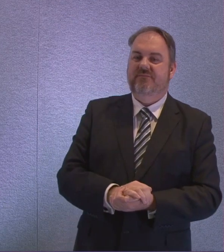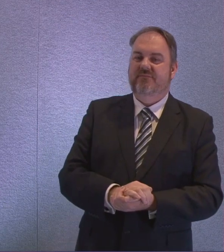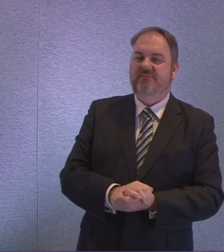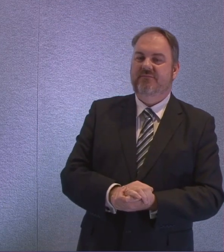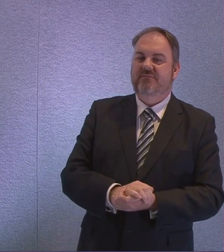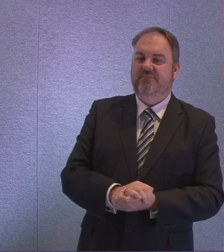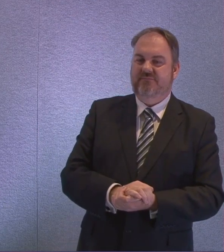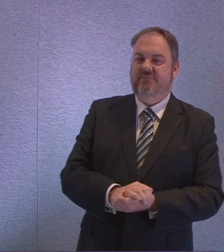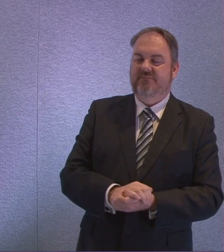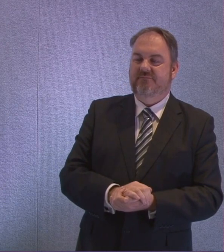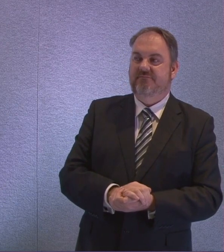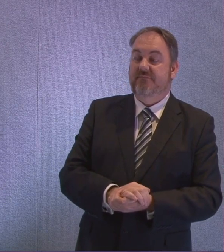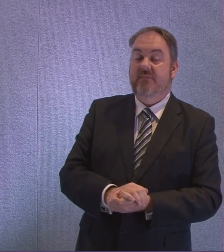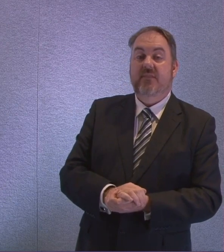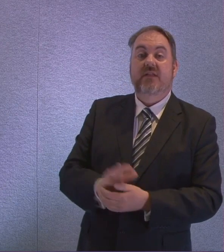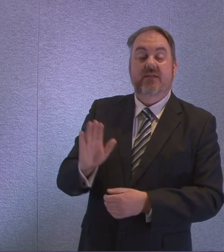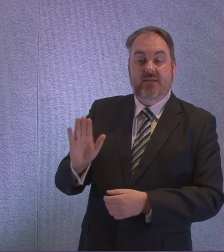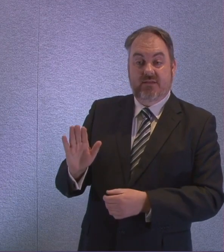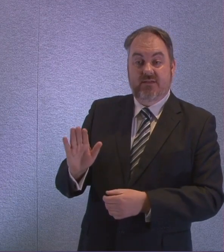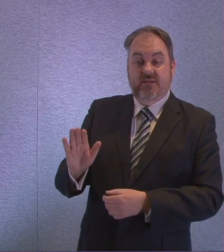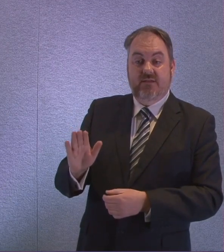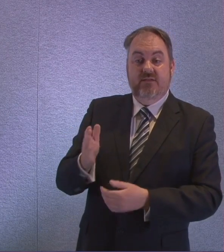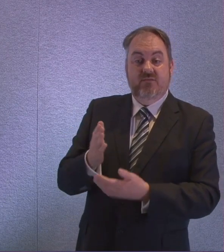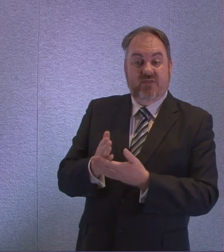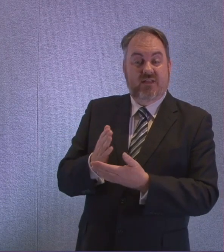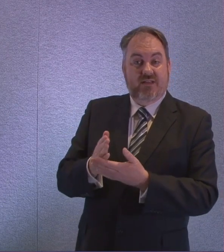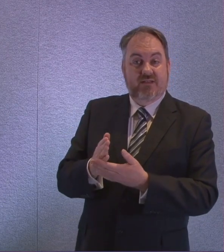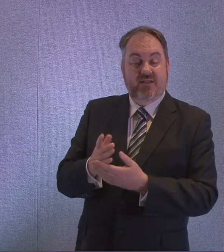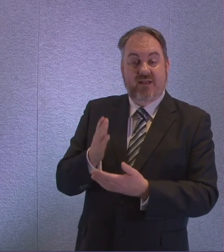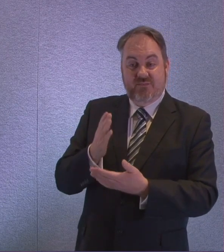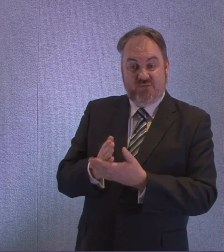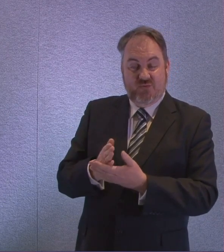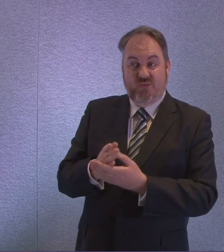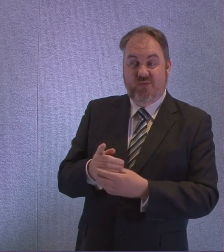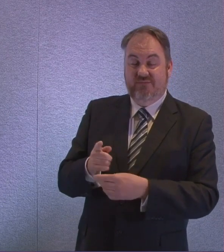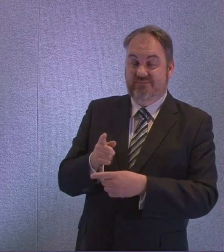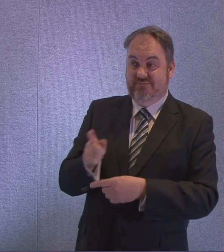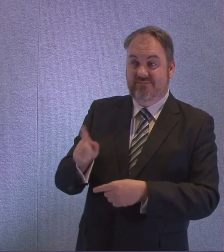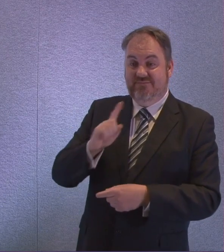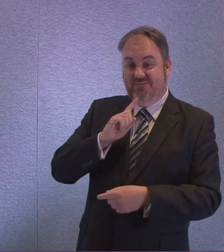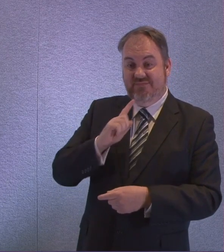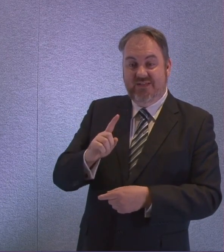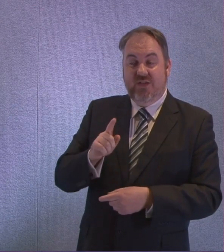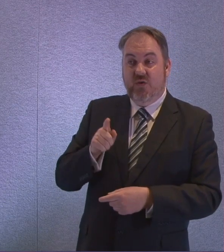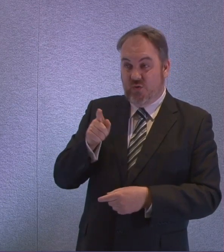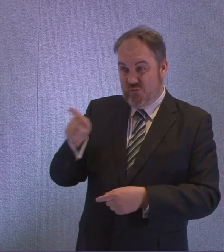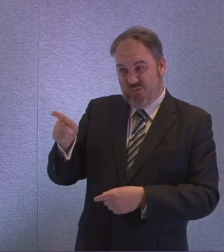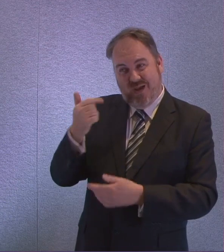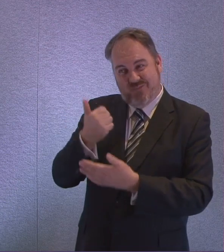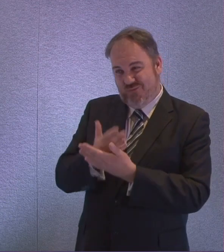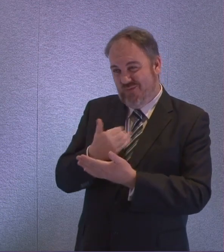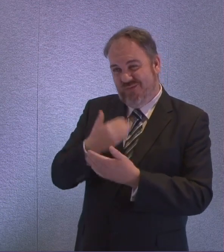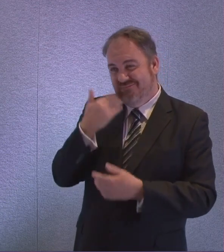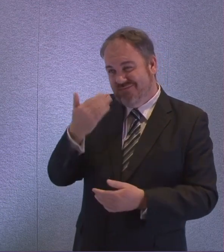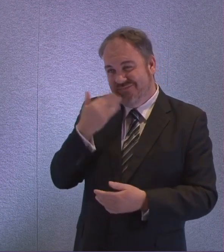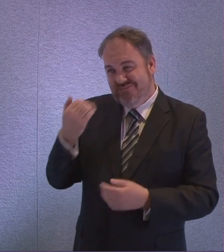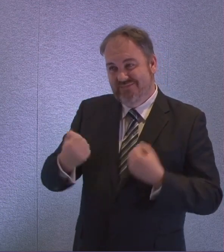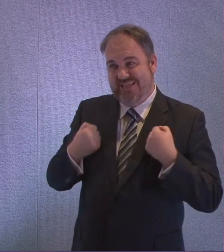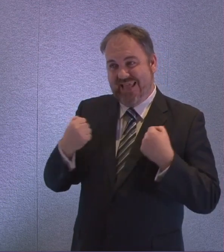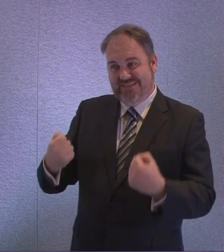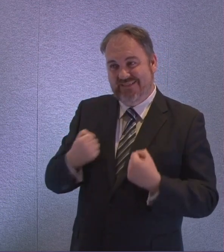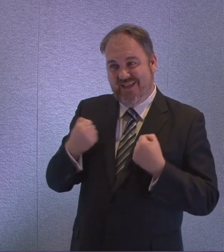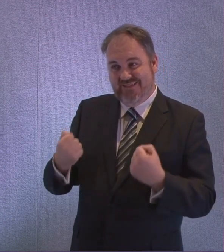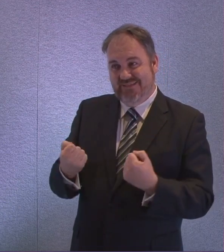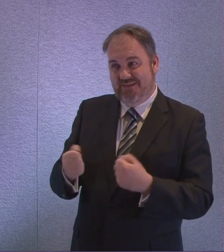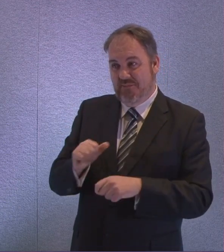you on a lighter note I'm prepared to predict that you're embracing your physical exercise responsibilities better than the